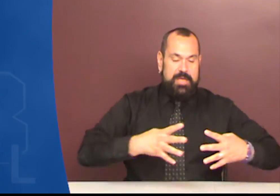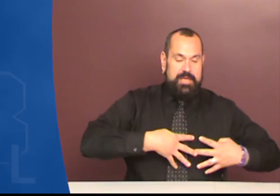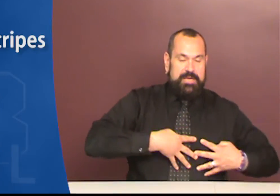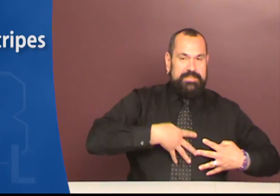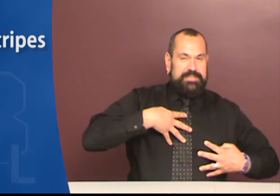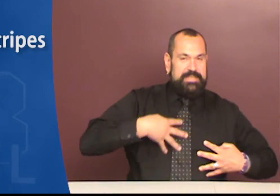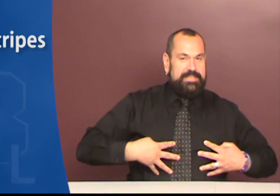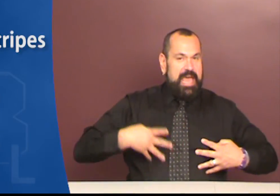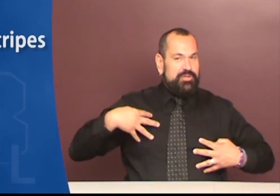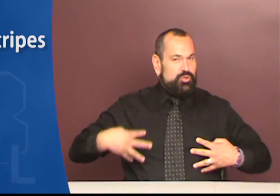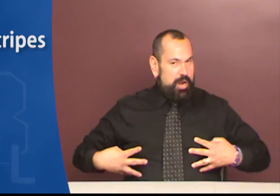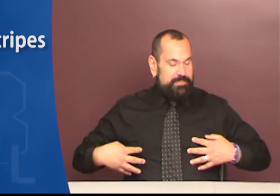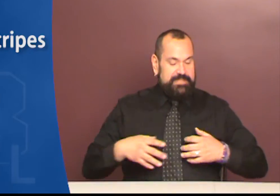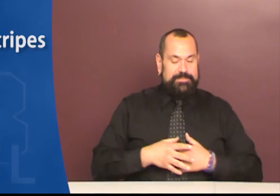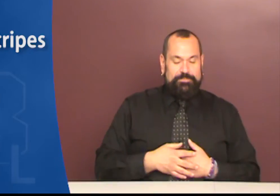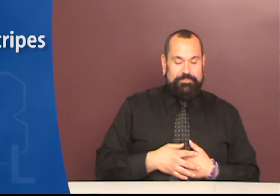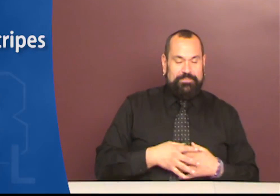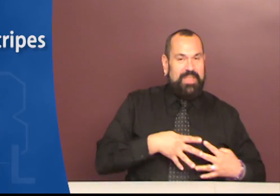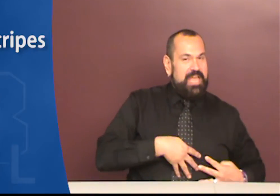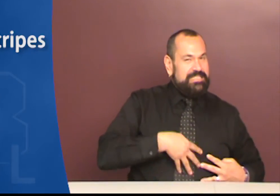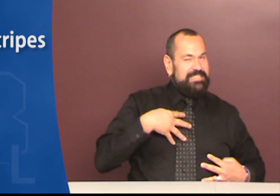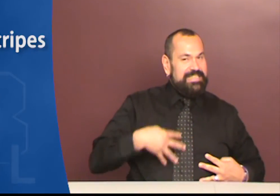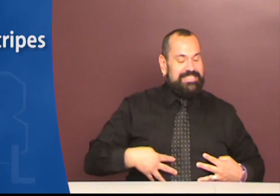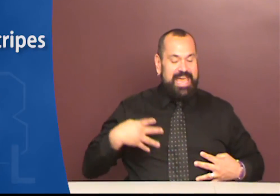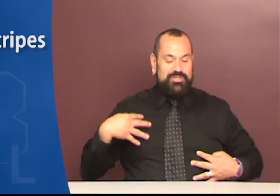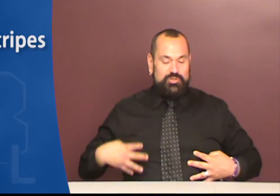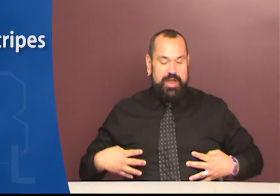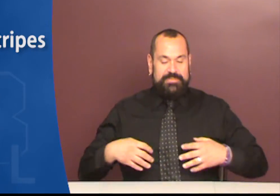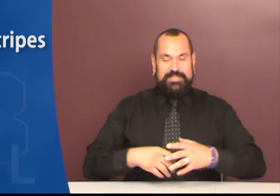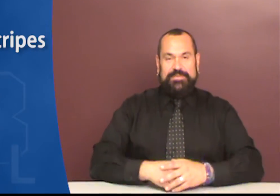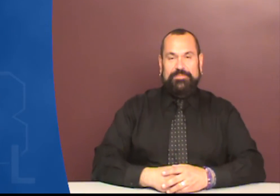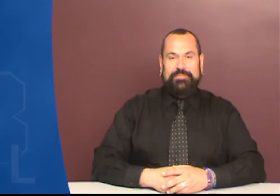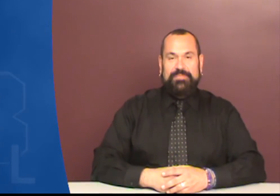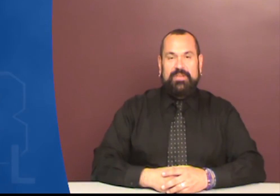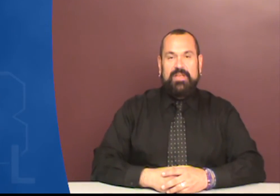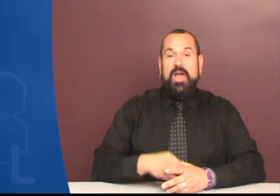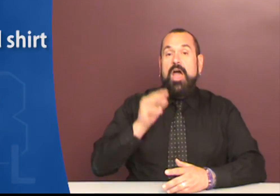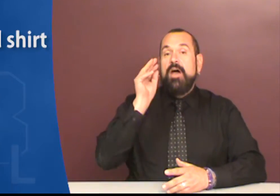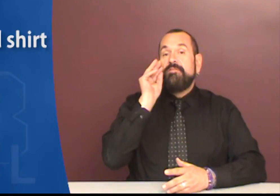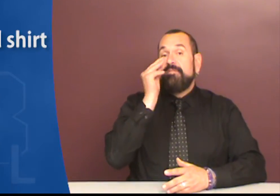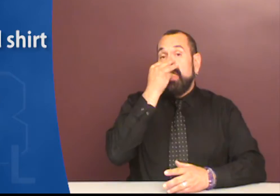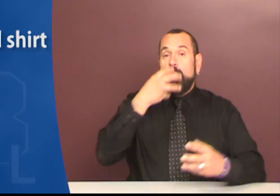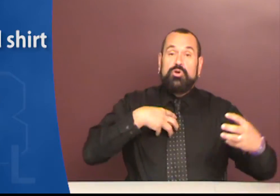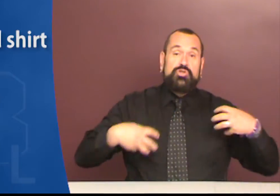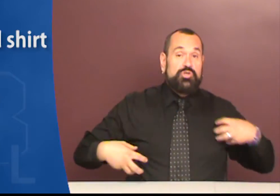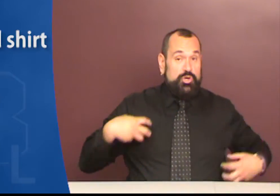Zigzag stripes. Zigzag stripes. Flowered shirt.